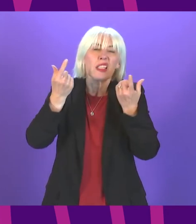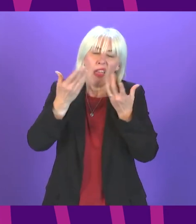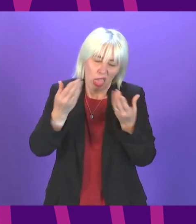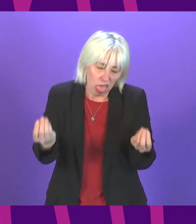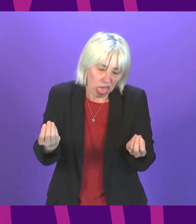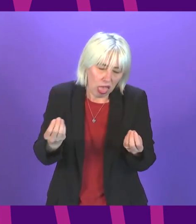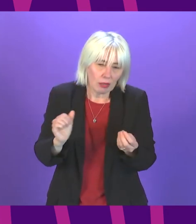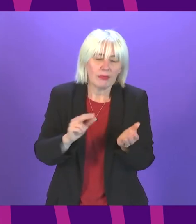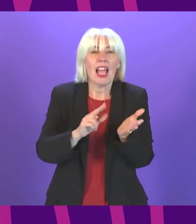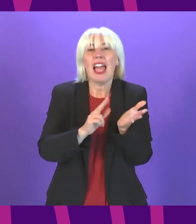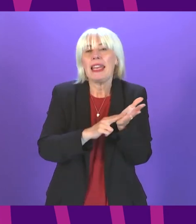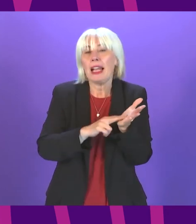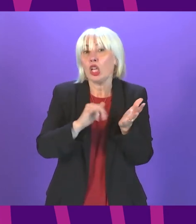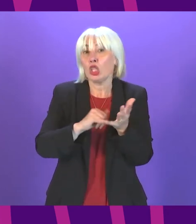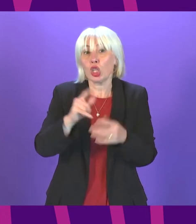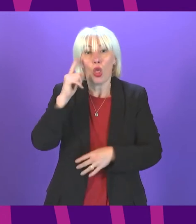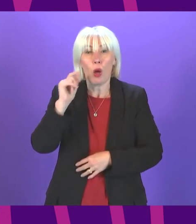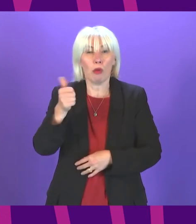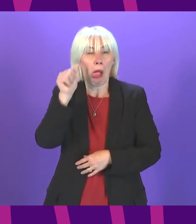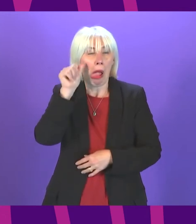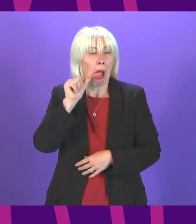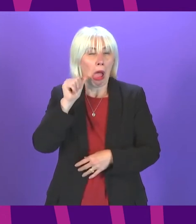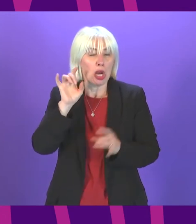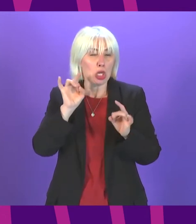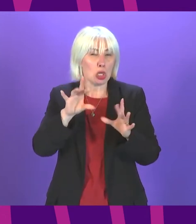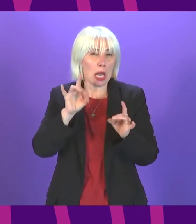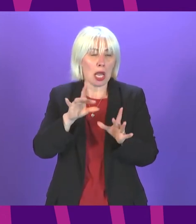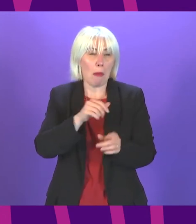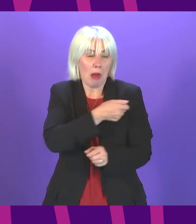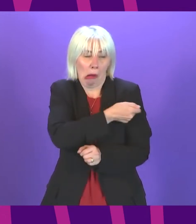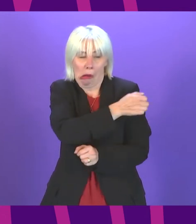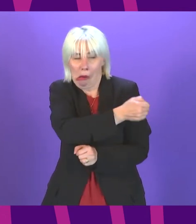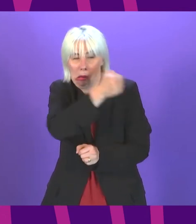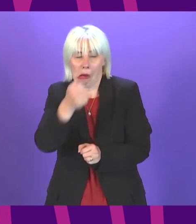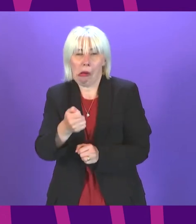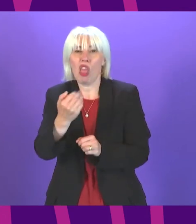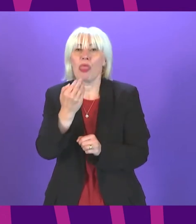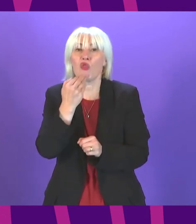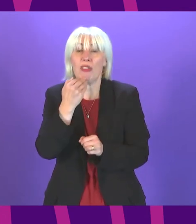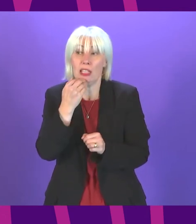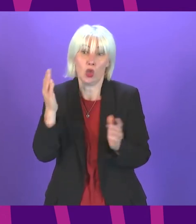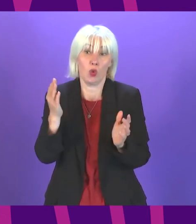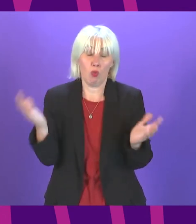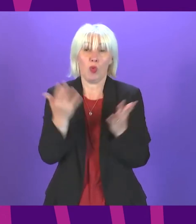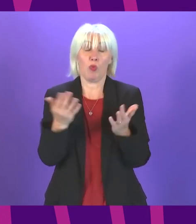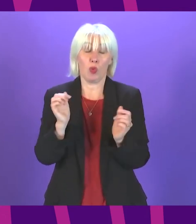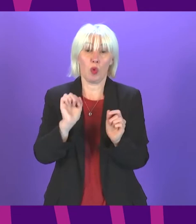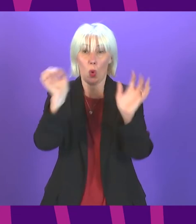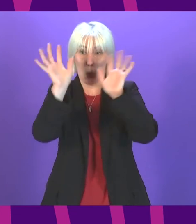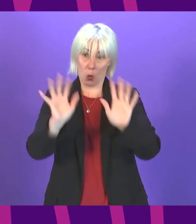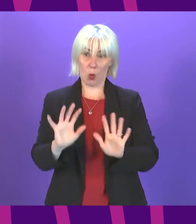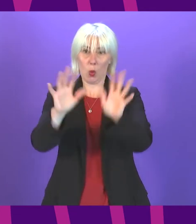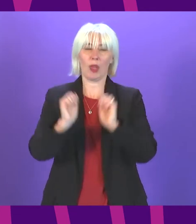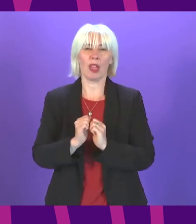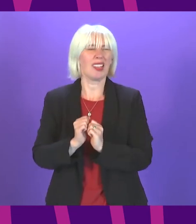might believe she pulled off a great con trick in bringing the Greens into her government to spruce it up but I suspect she will come